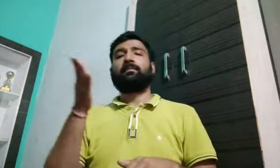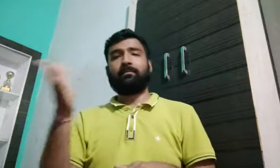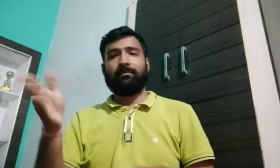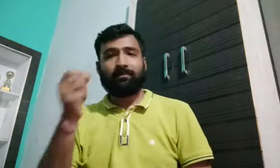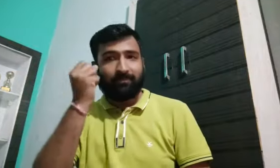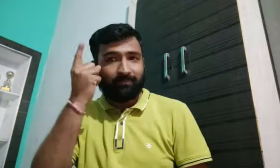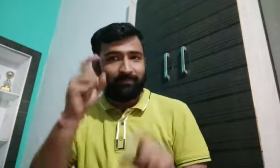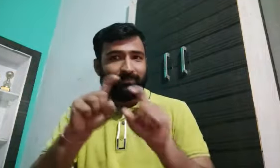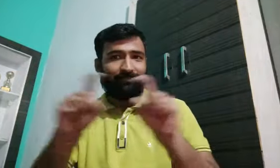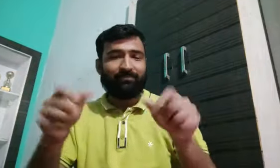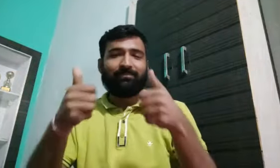YAAAHHH!!!! Thank you.